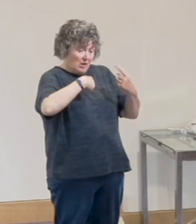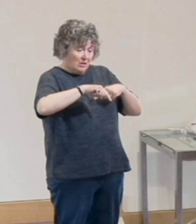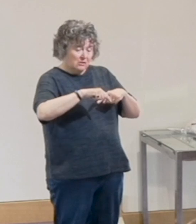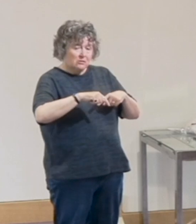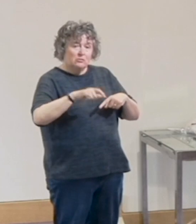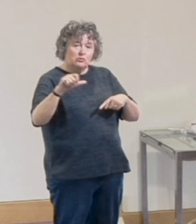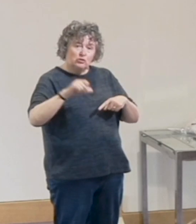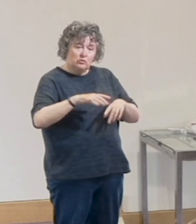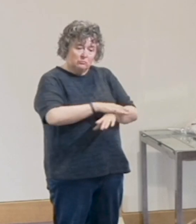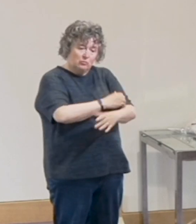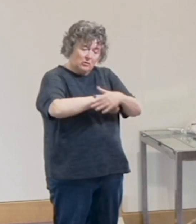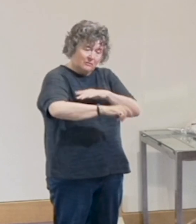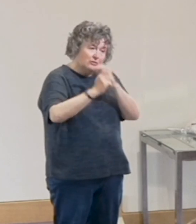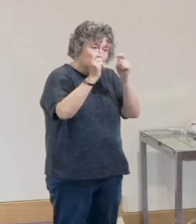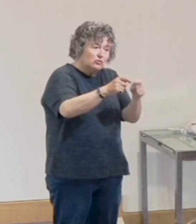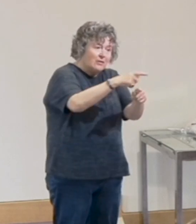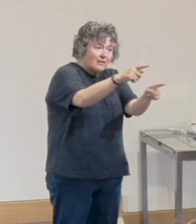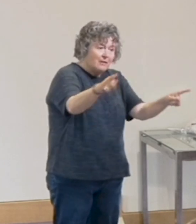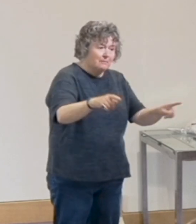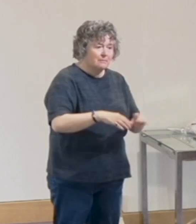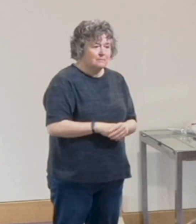expects us to do to others.